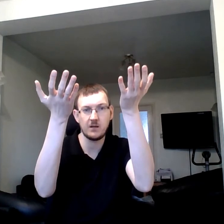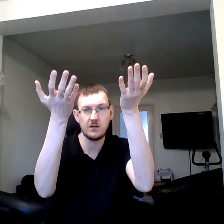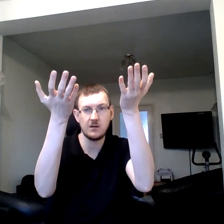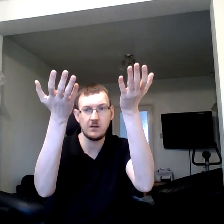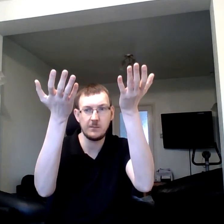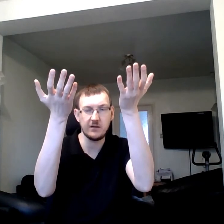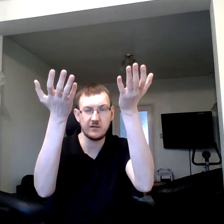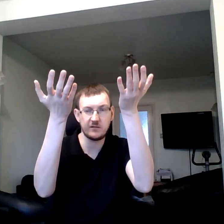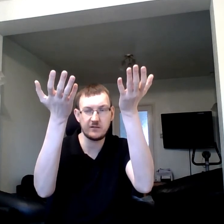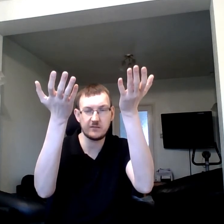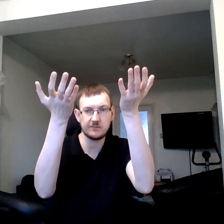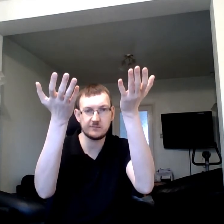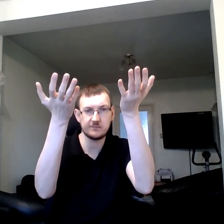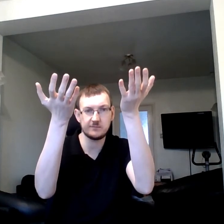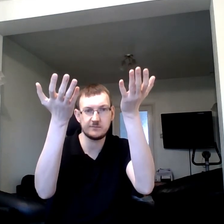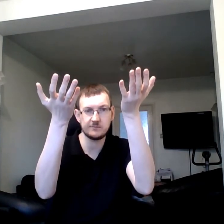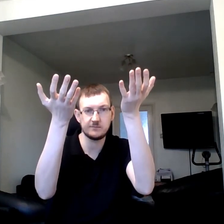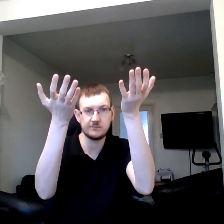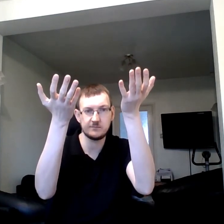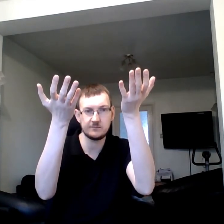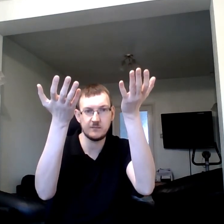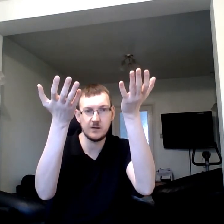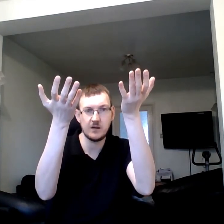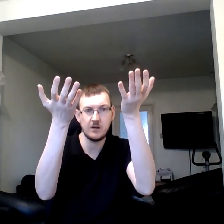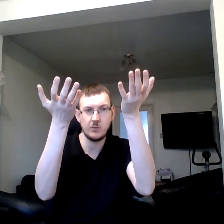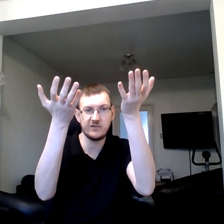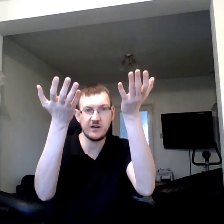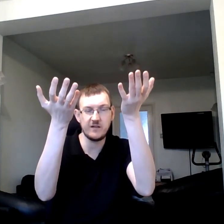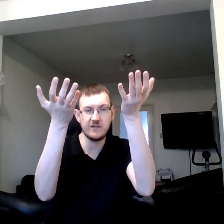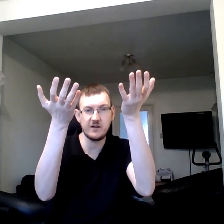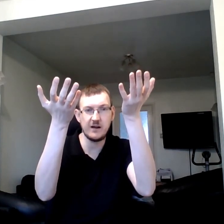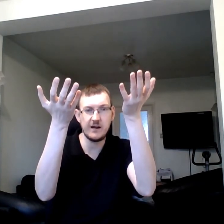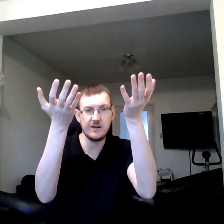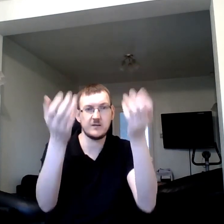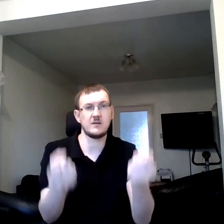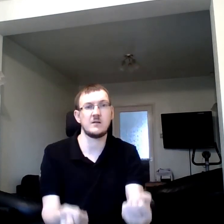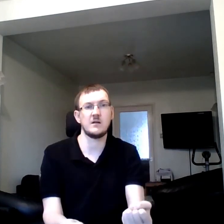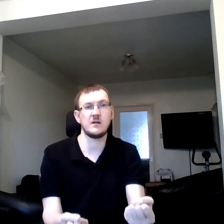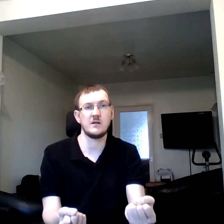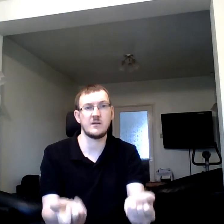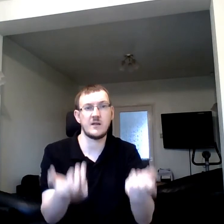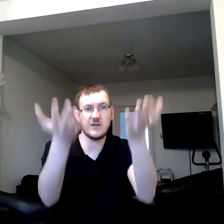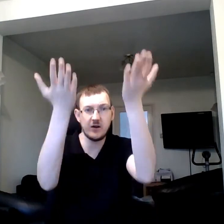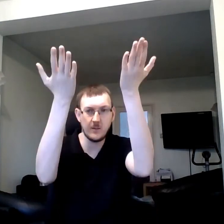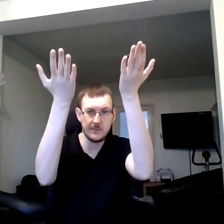we signed this earlier, giving up